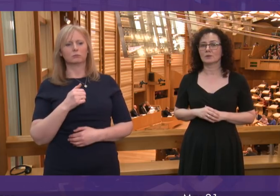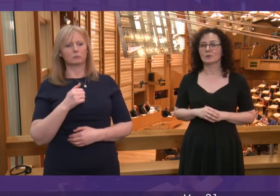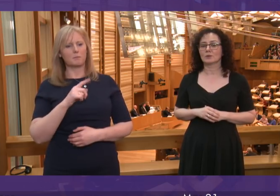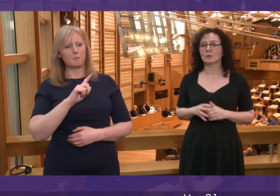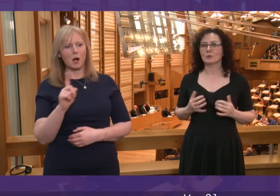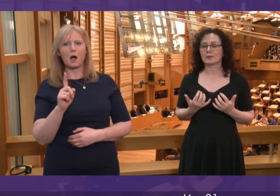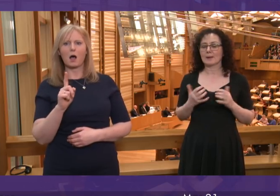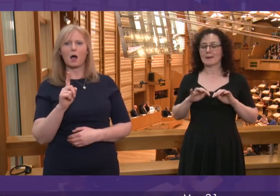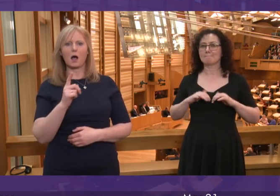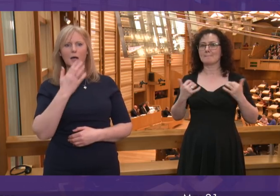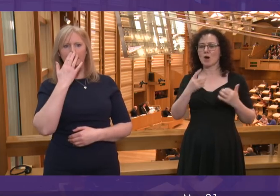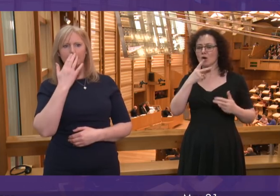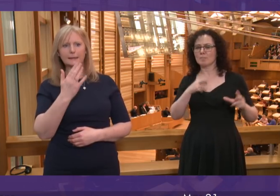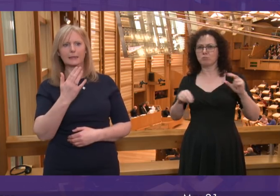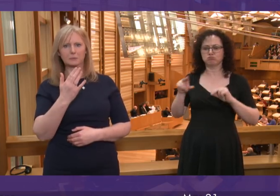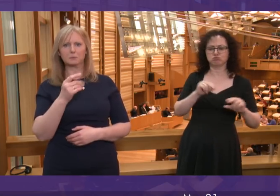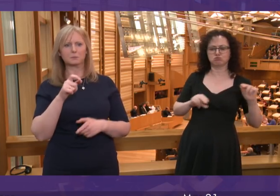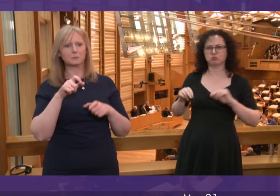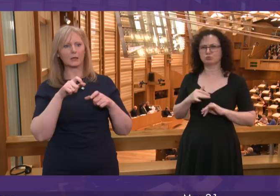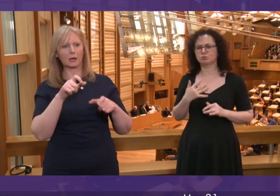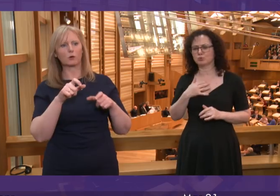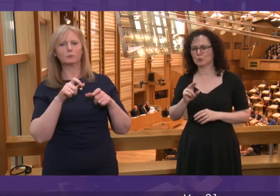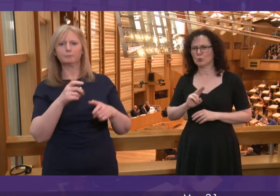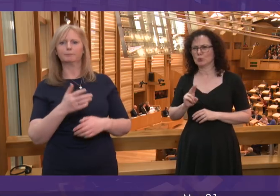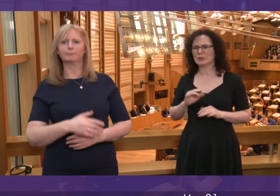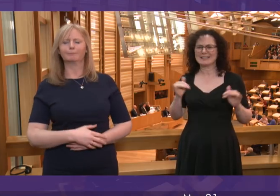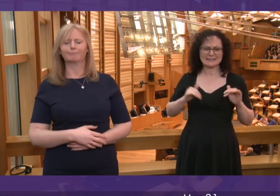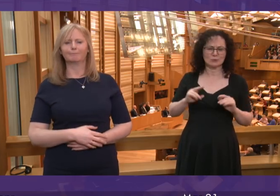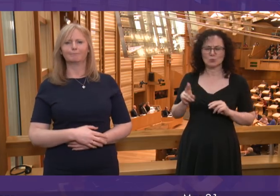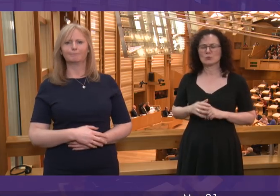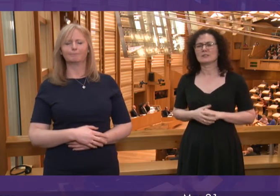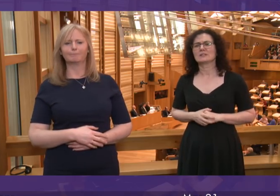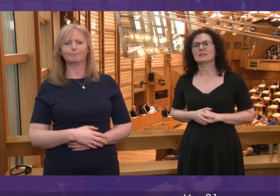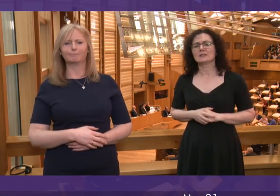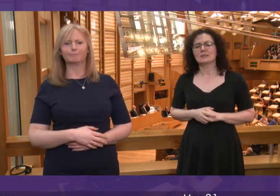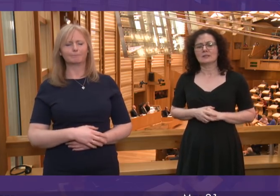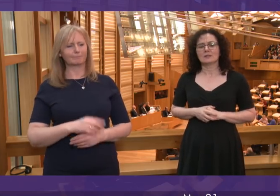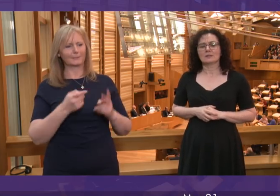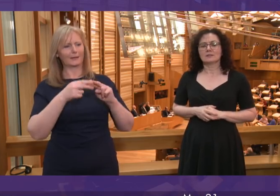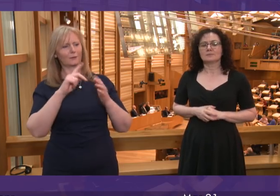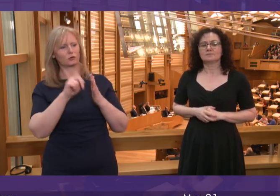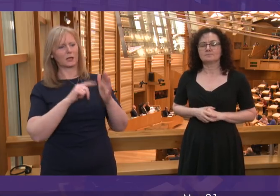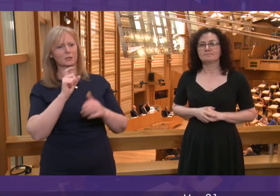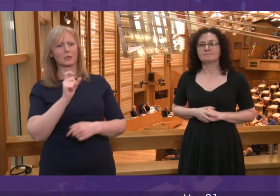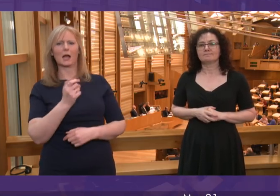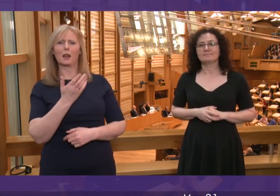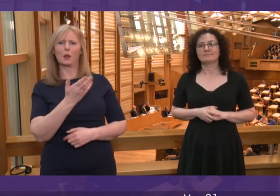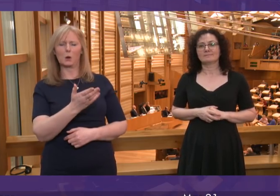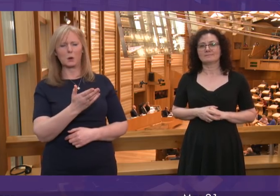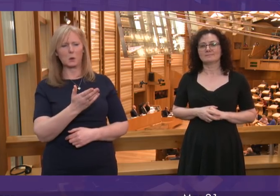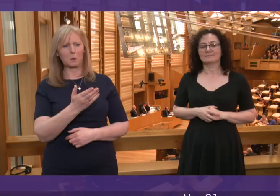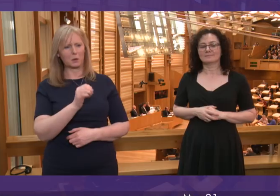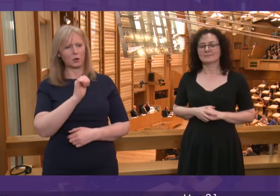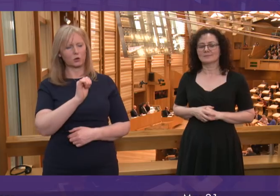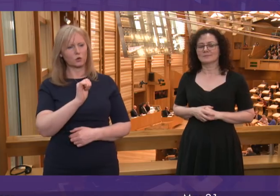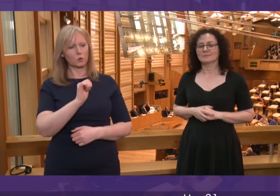to parrot the lines of the Prime Minister. And I often wonder if Jackson Carlow ever, in his quieter